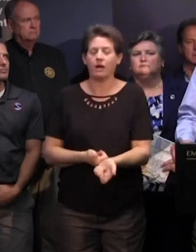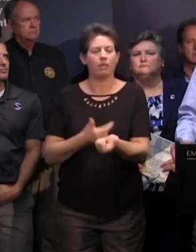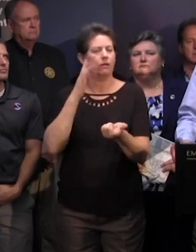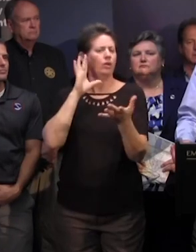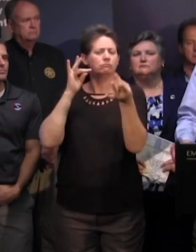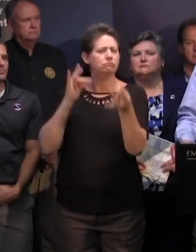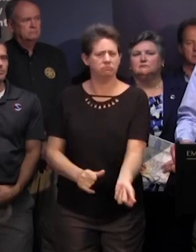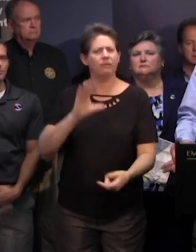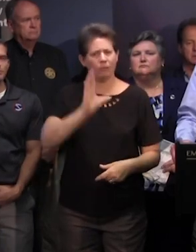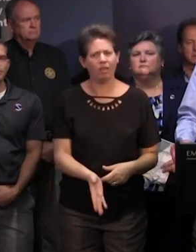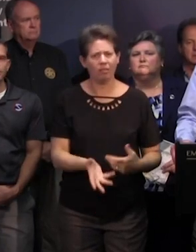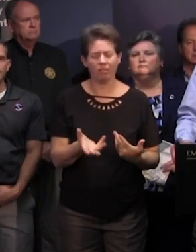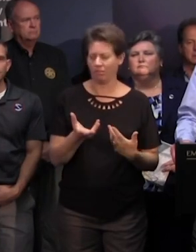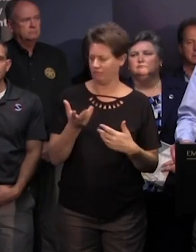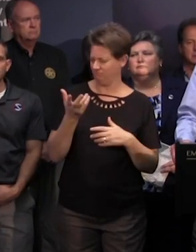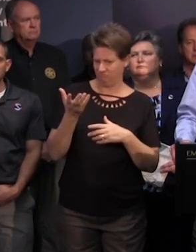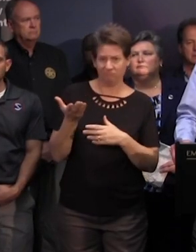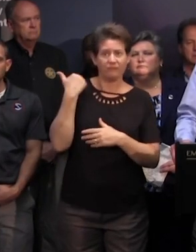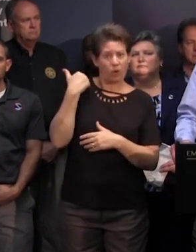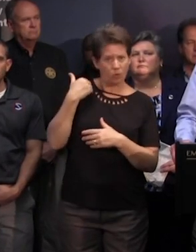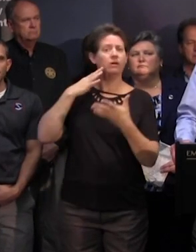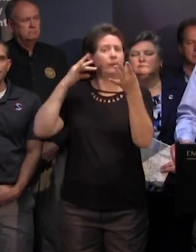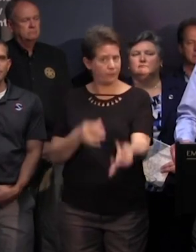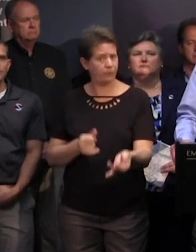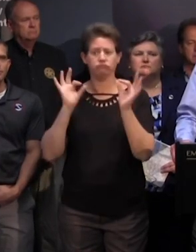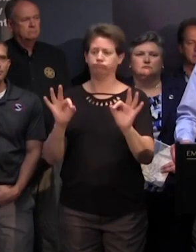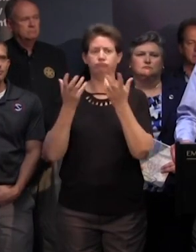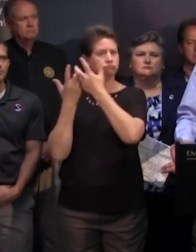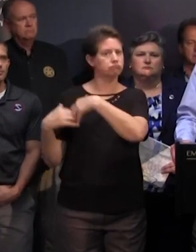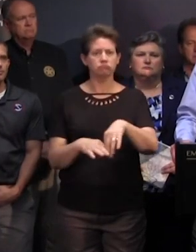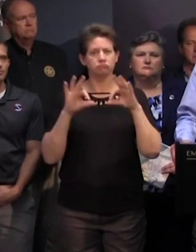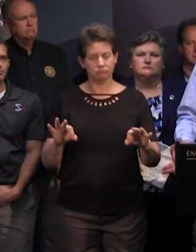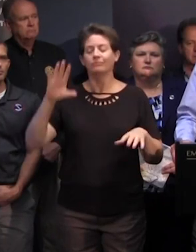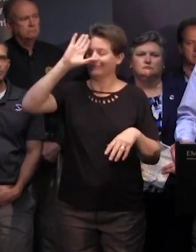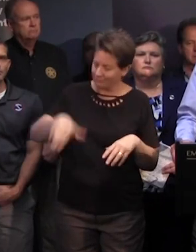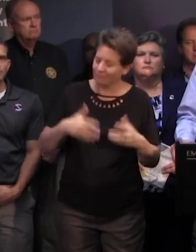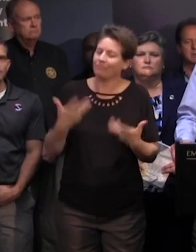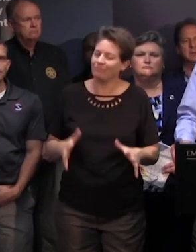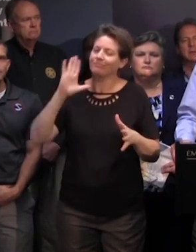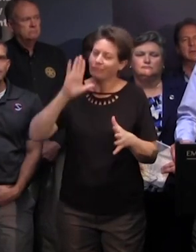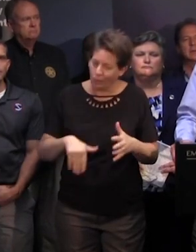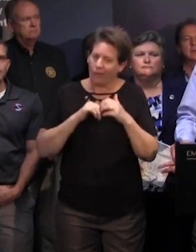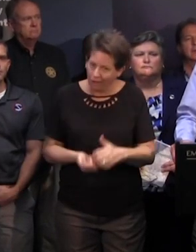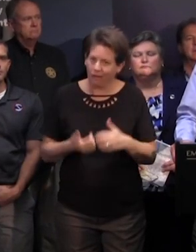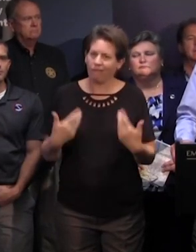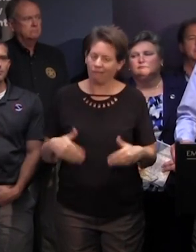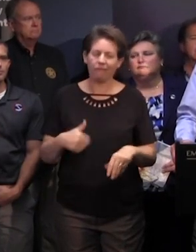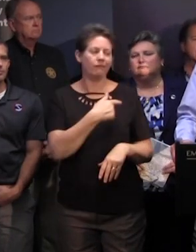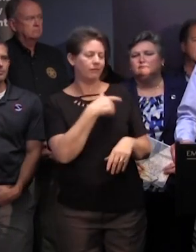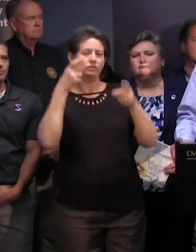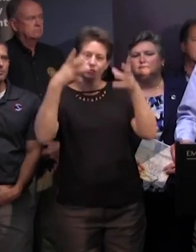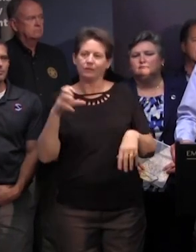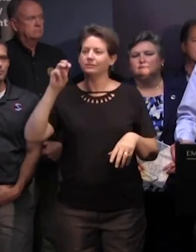very smooth it was smooth last time uh we've we know how to do this uh as director smith said